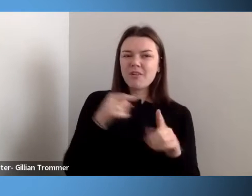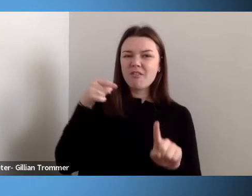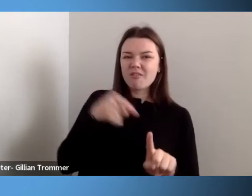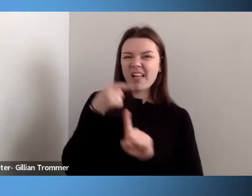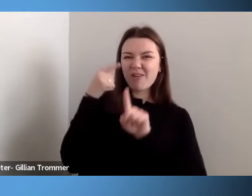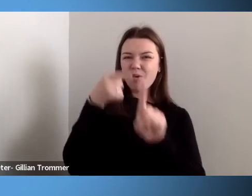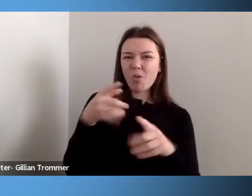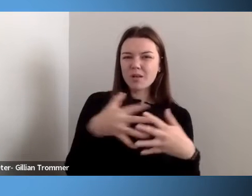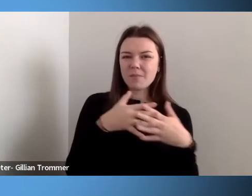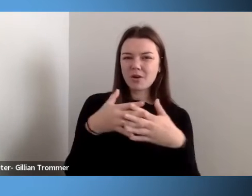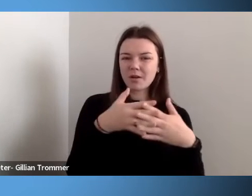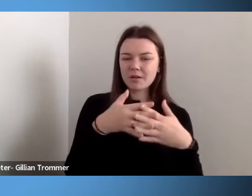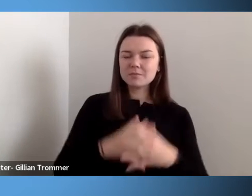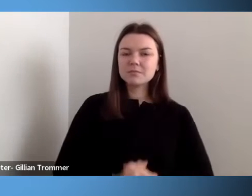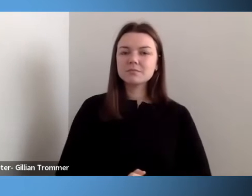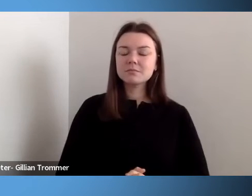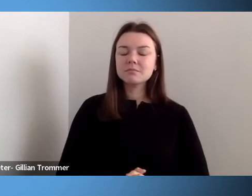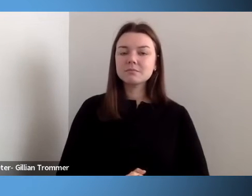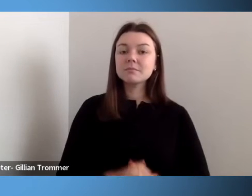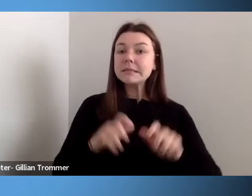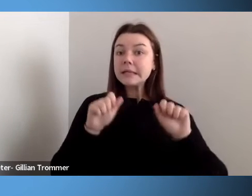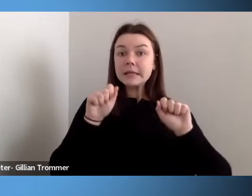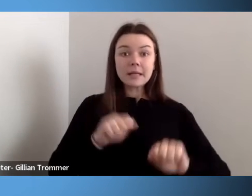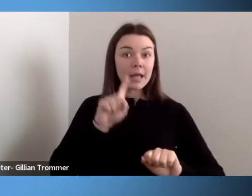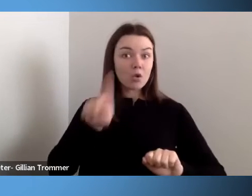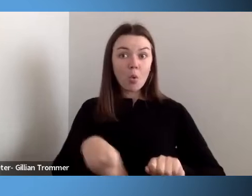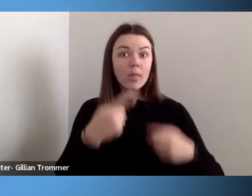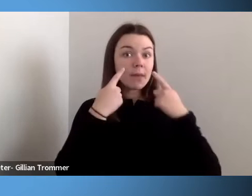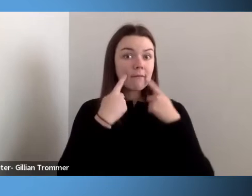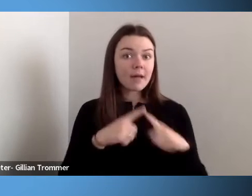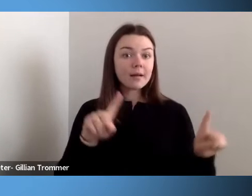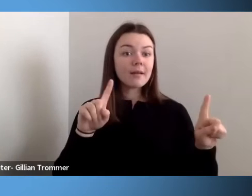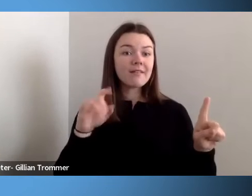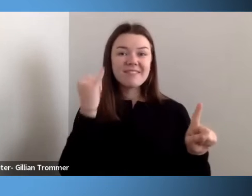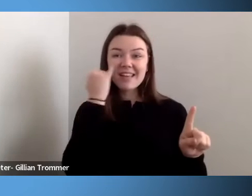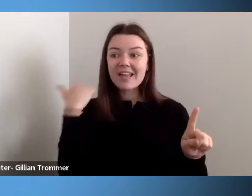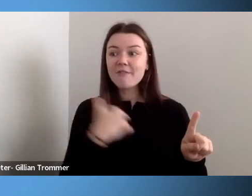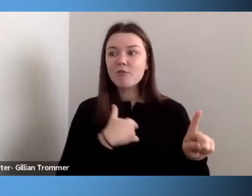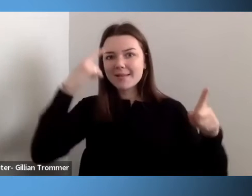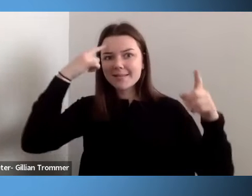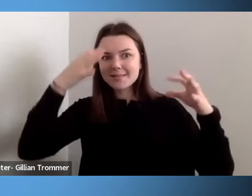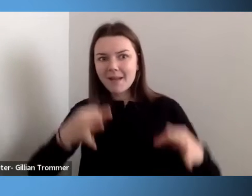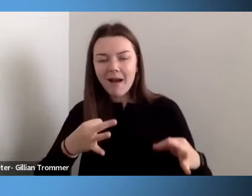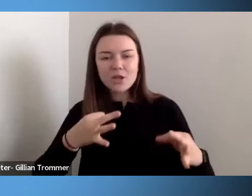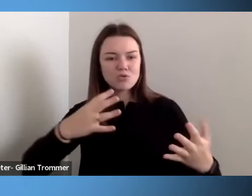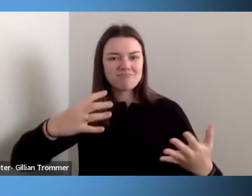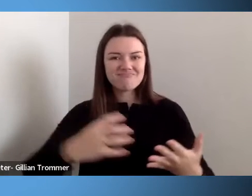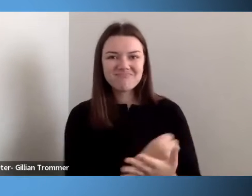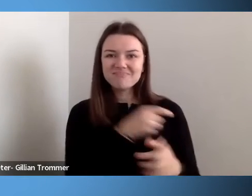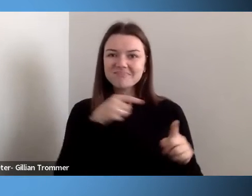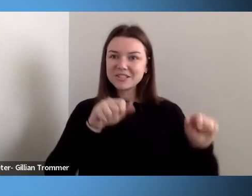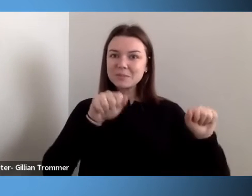an effective tool when we choose to untapped its potential for economic and social growth.